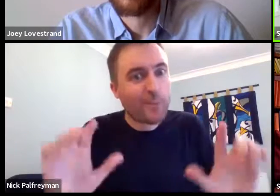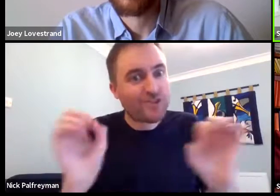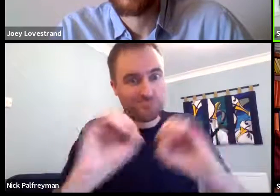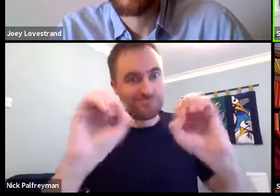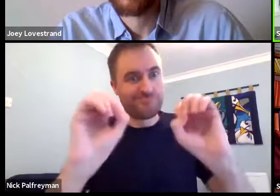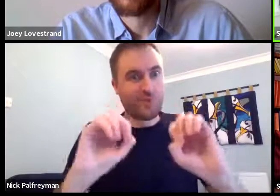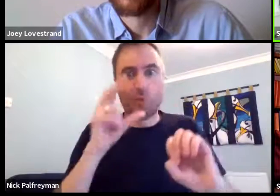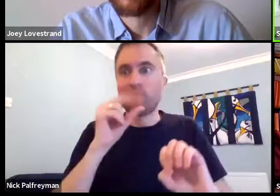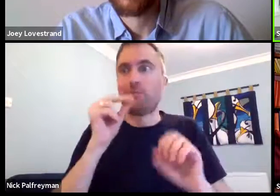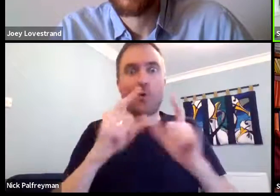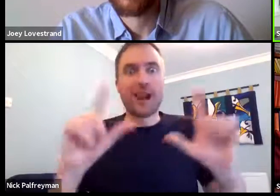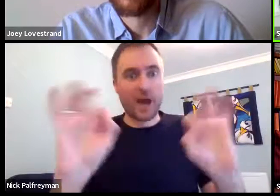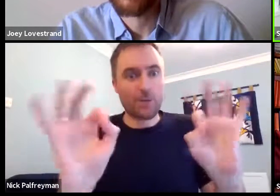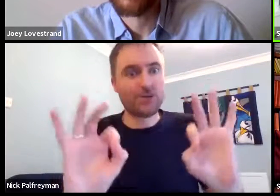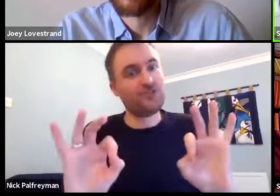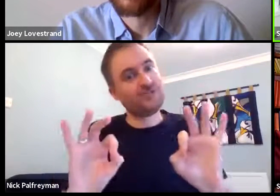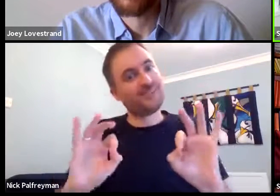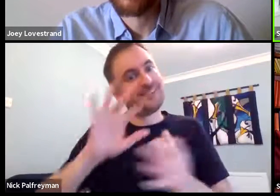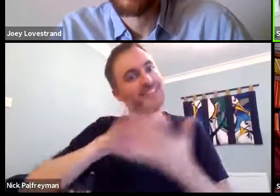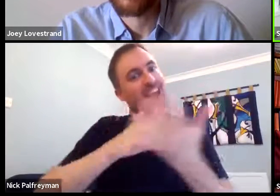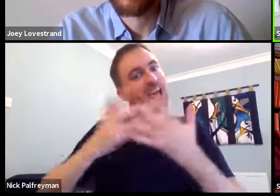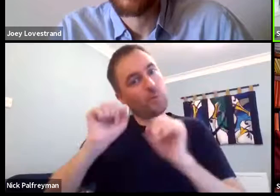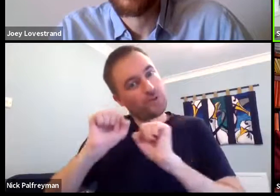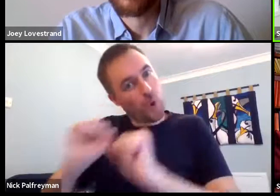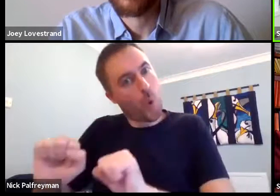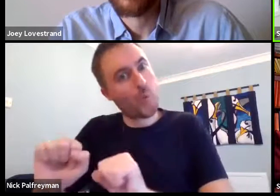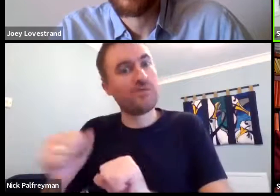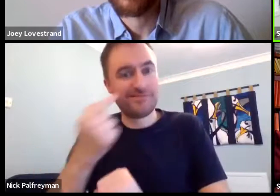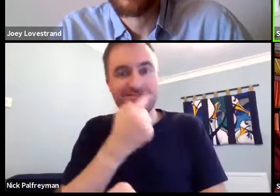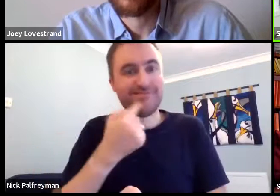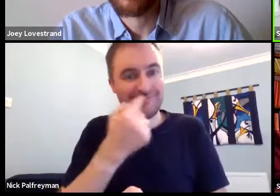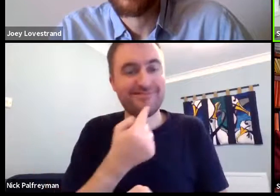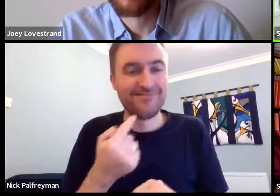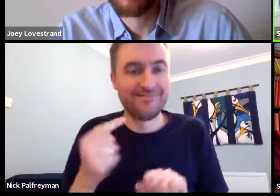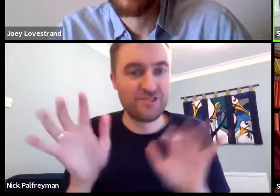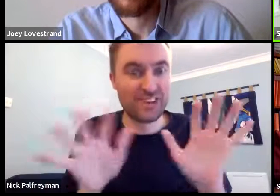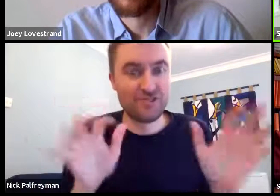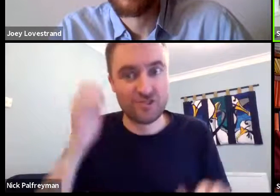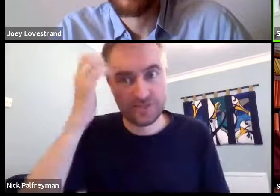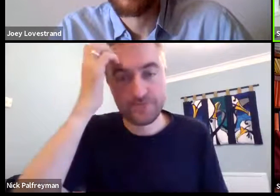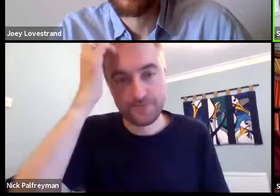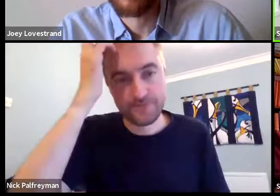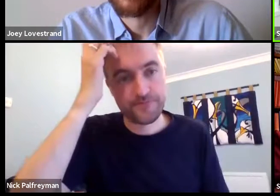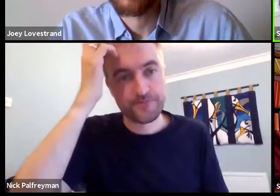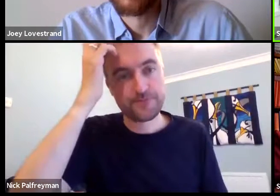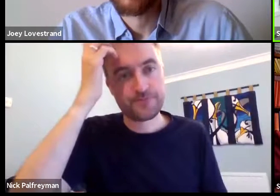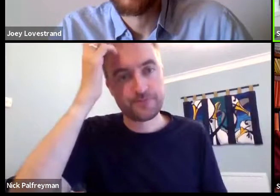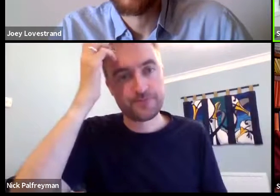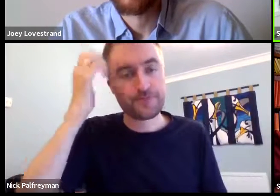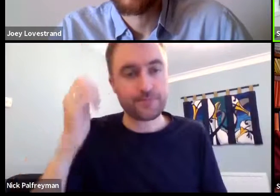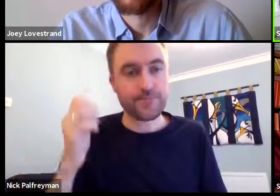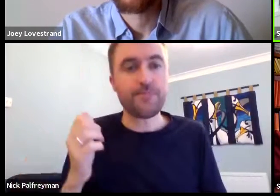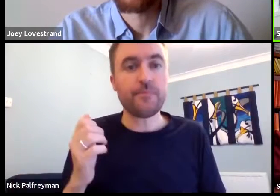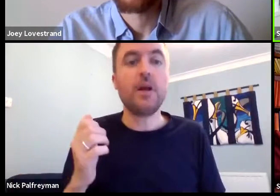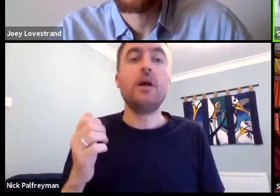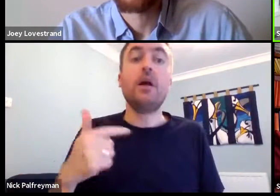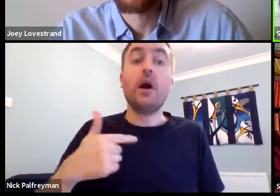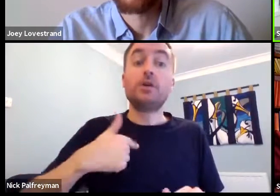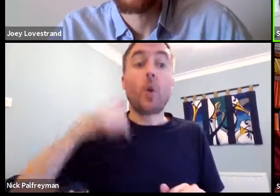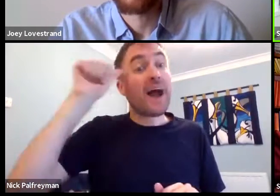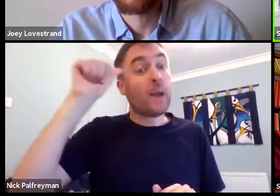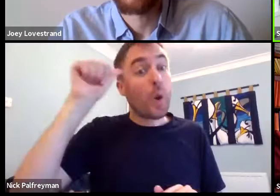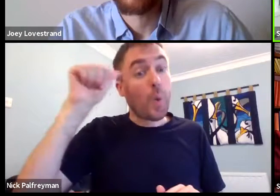link there with the written or spoken language. It's sign language's own gesture,